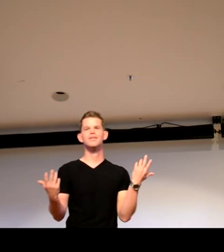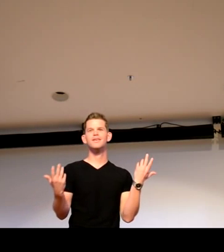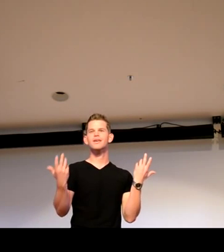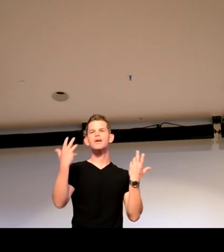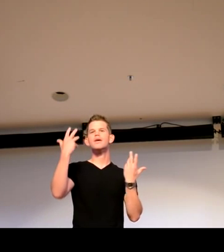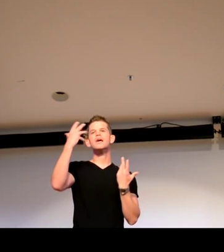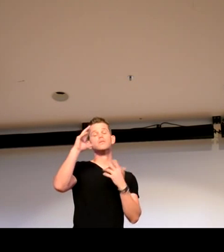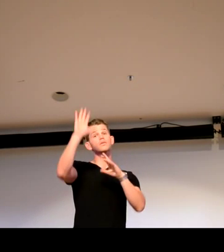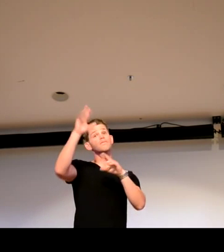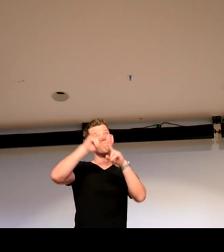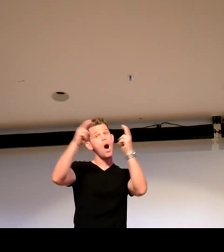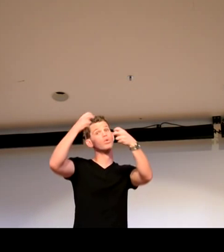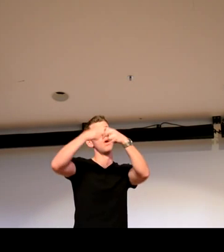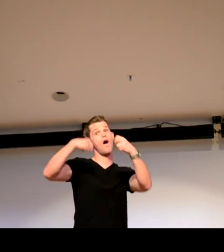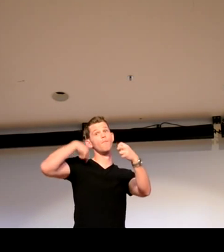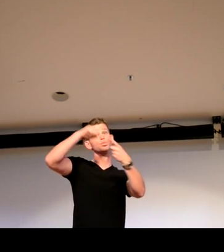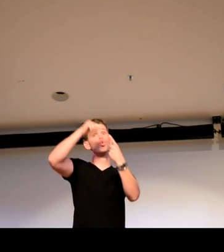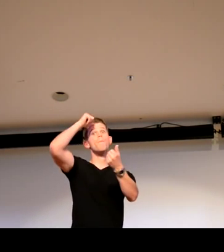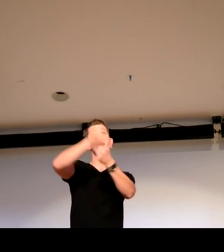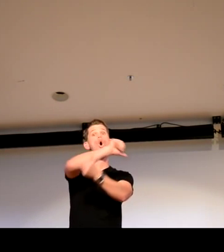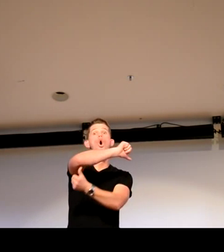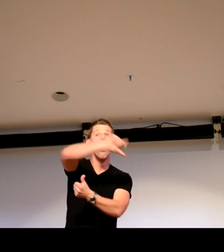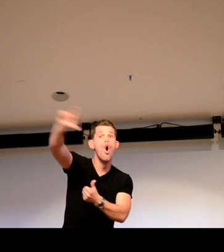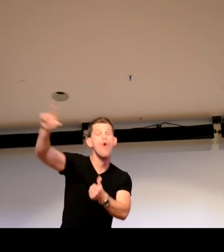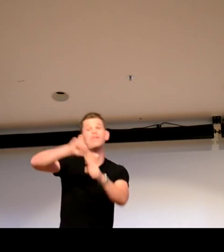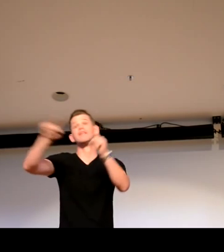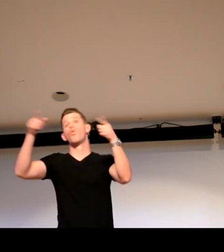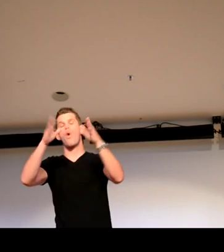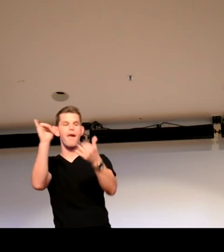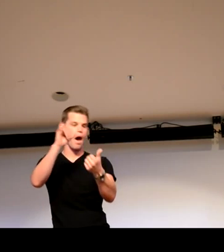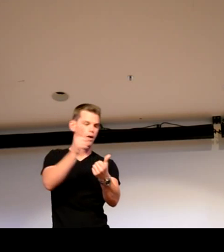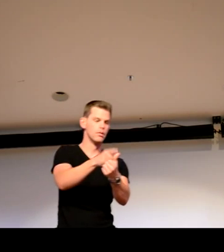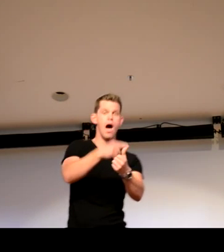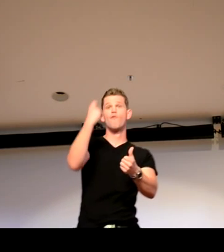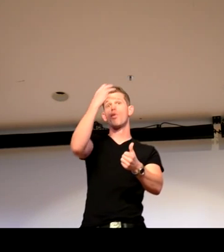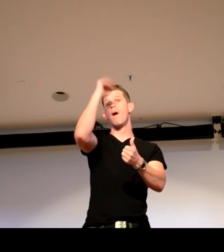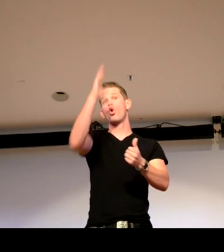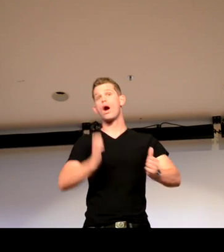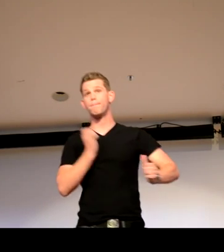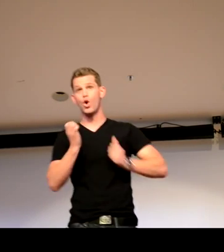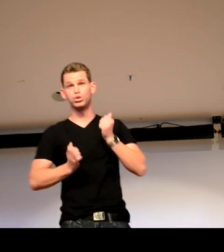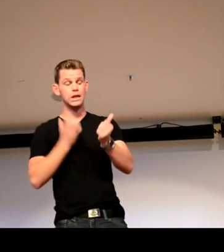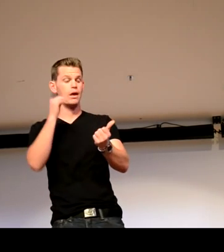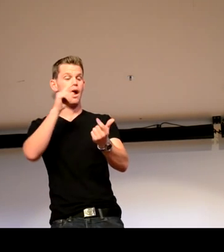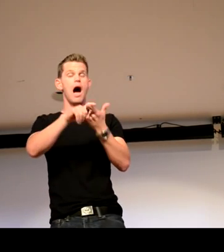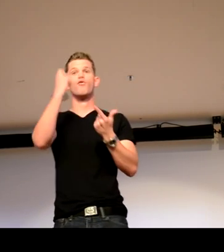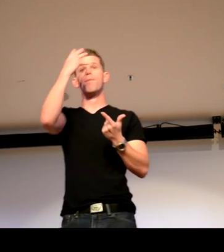That was rough. It's very tough to remember all the different things you have to remember, like the